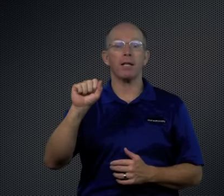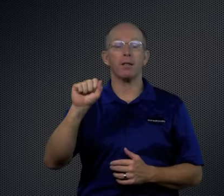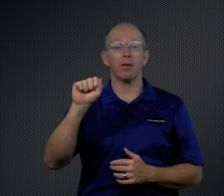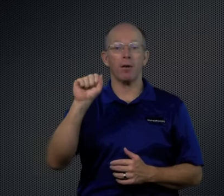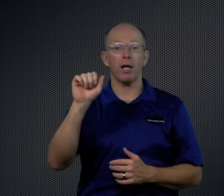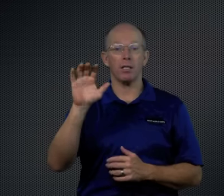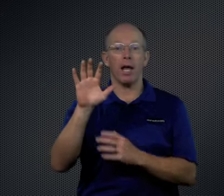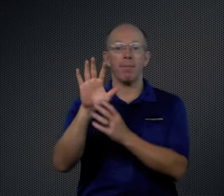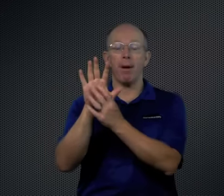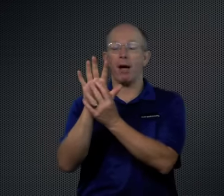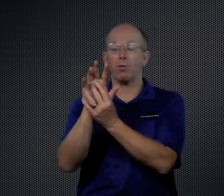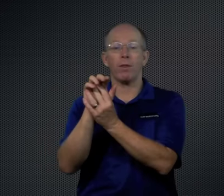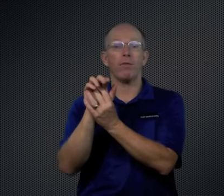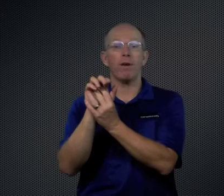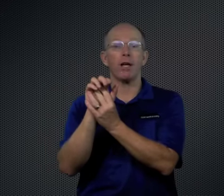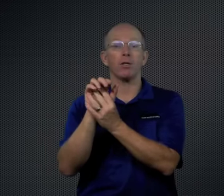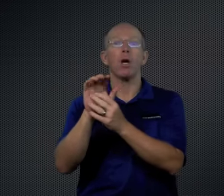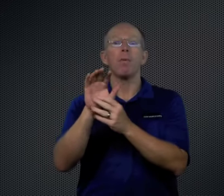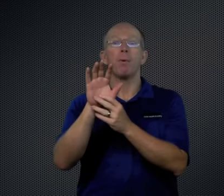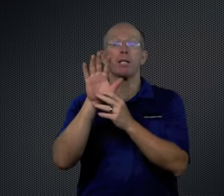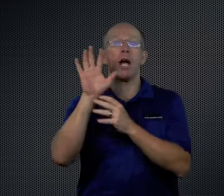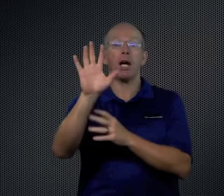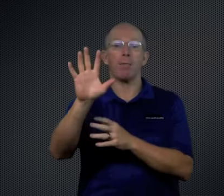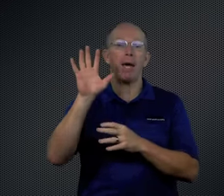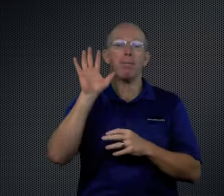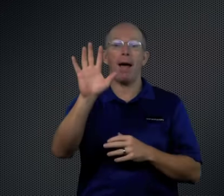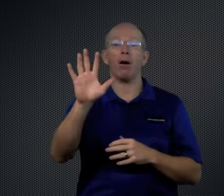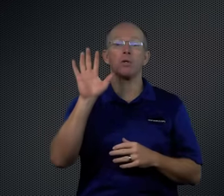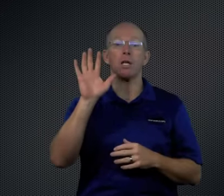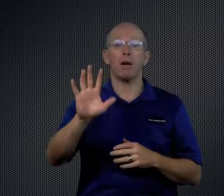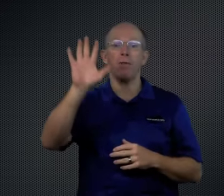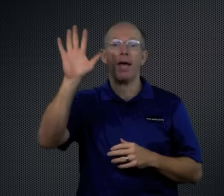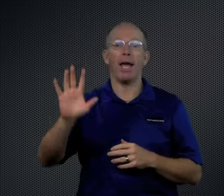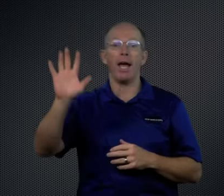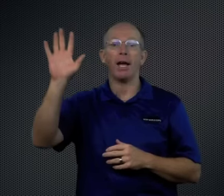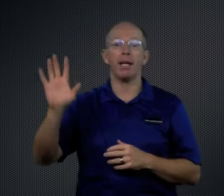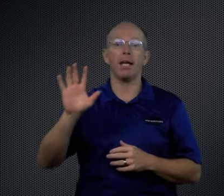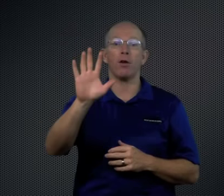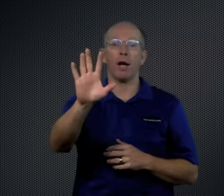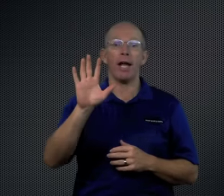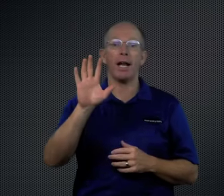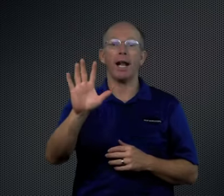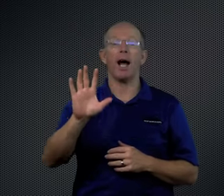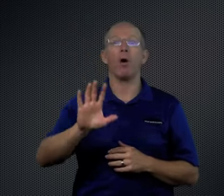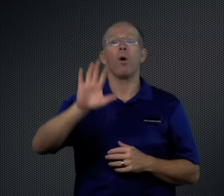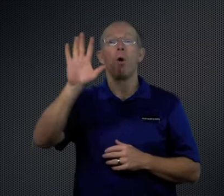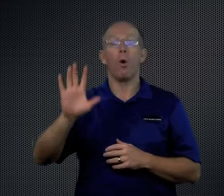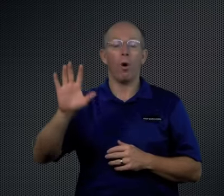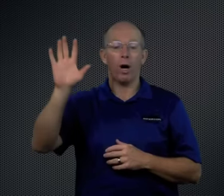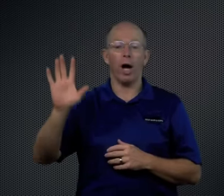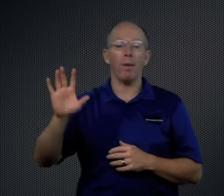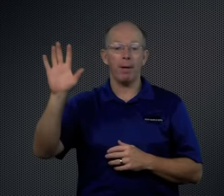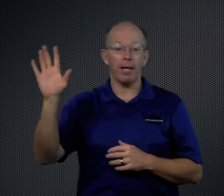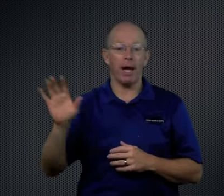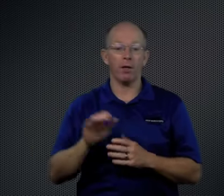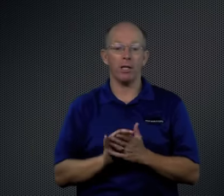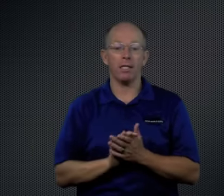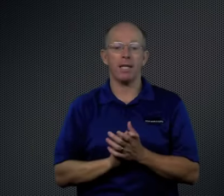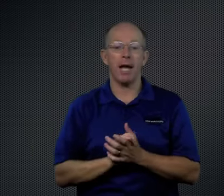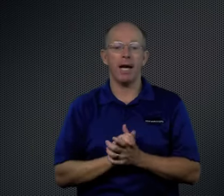bounce with the fingers, but it's not going to be a bouncing of the hand, either in and out or up and down to the side.